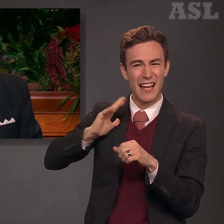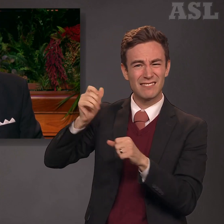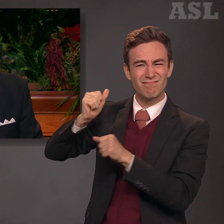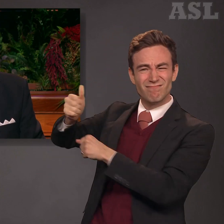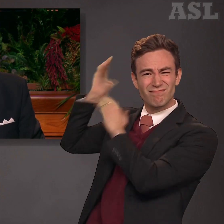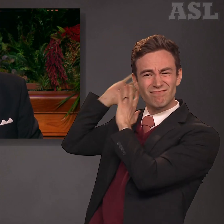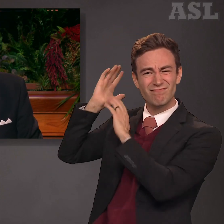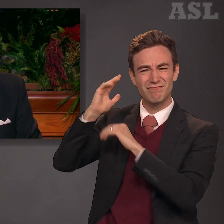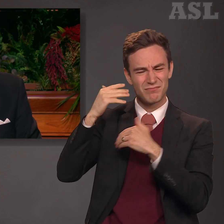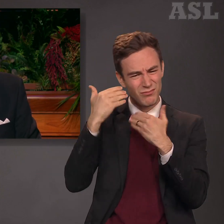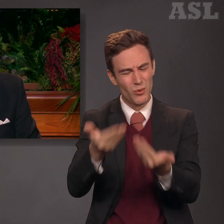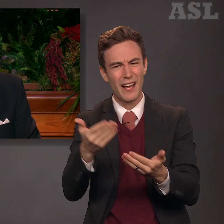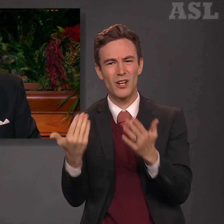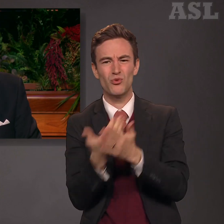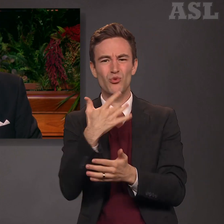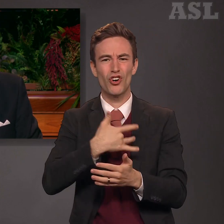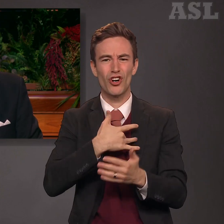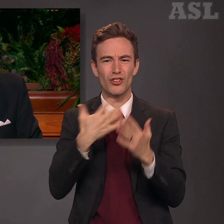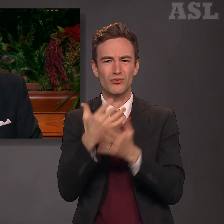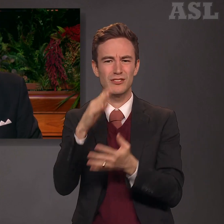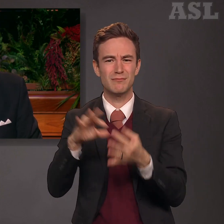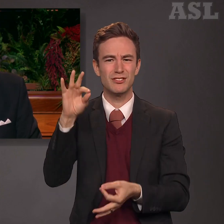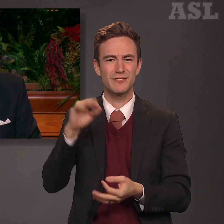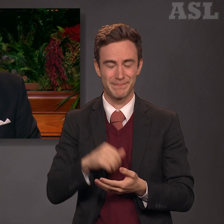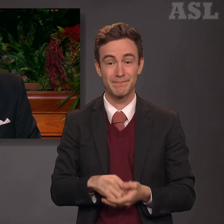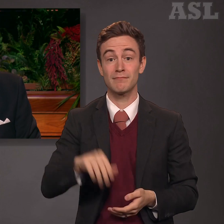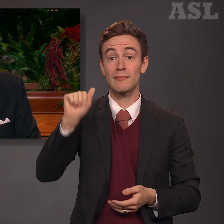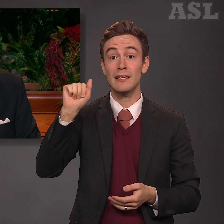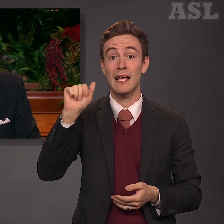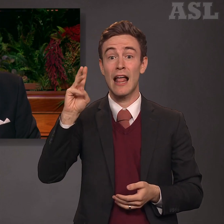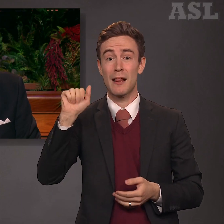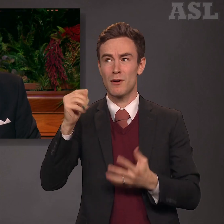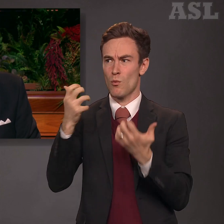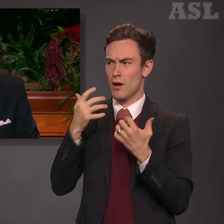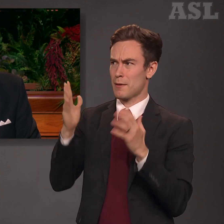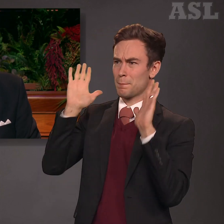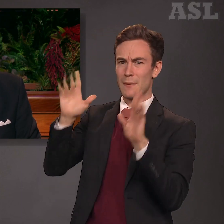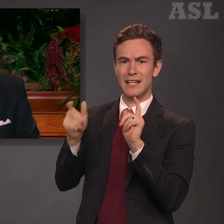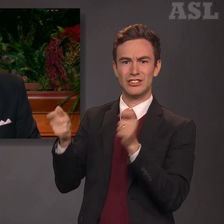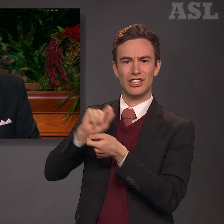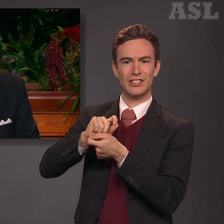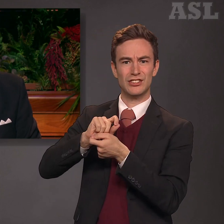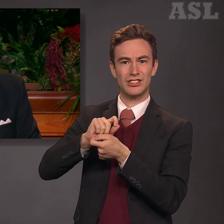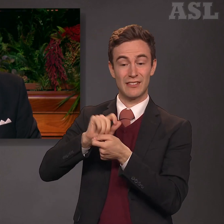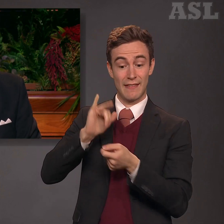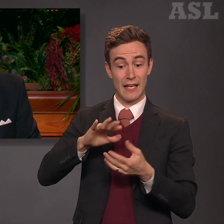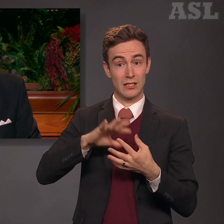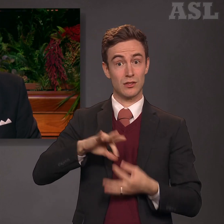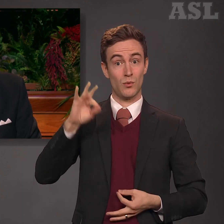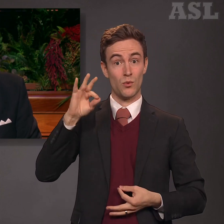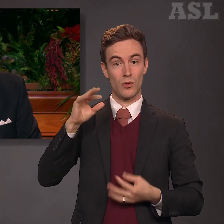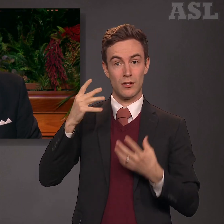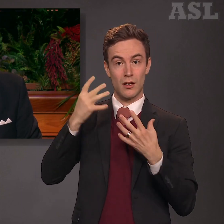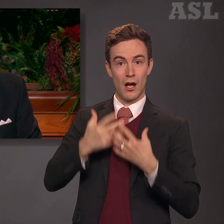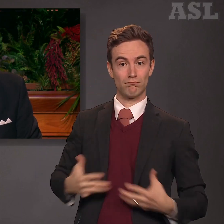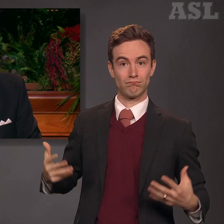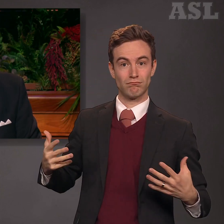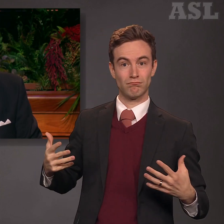Alma called for a mighty change that would cause the soul to expand. And Jesus